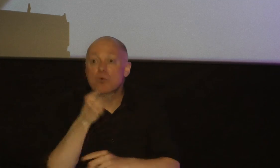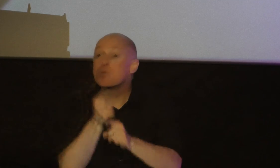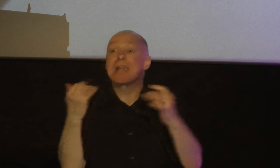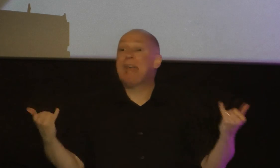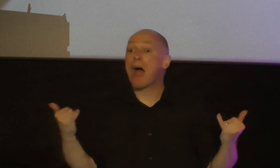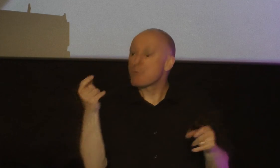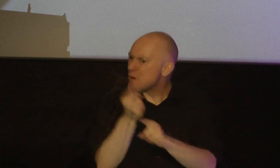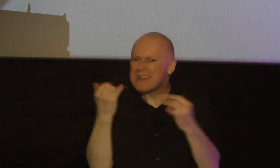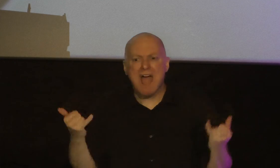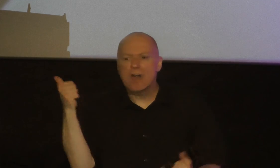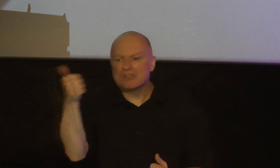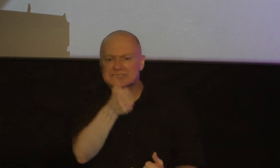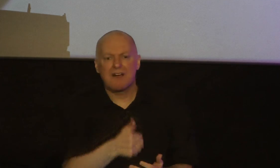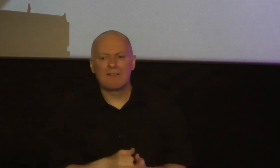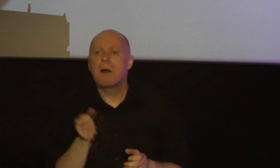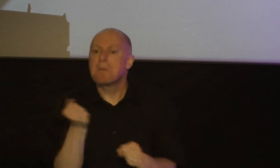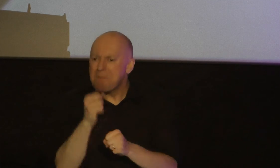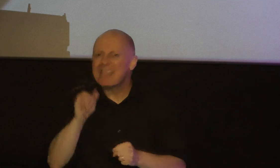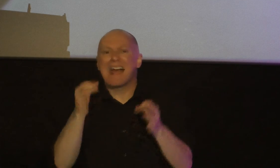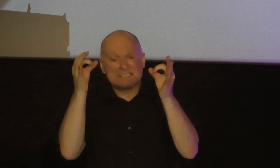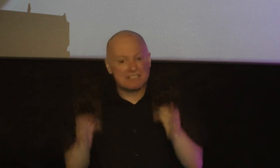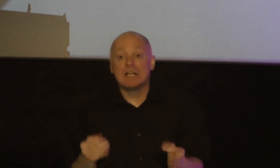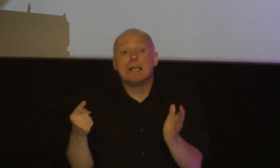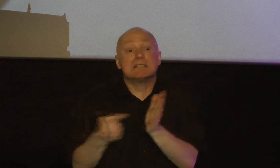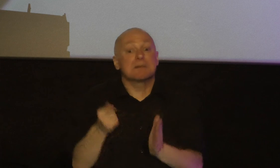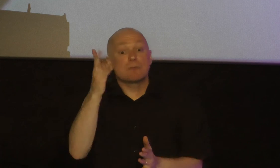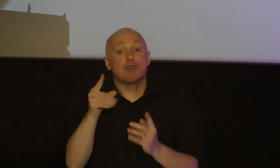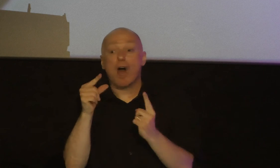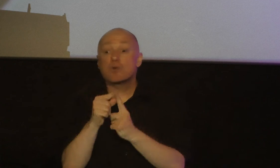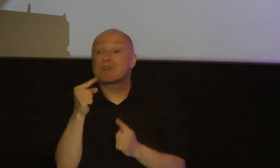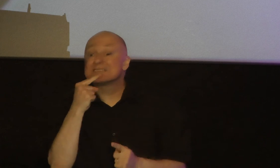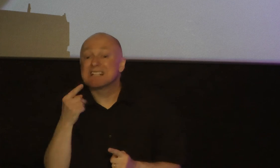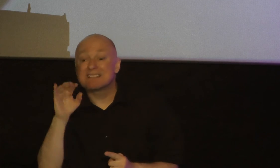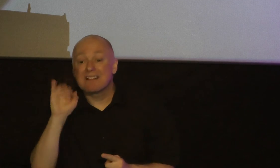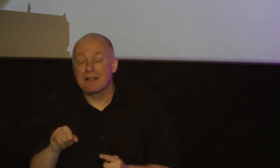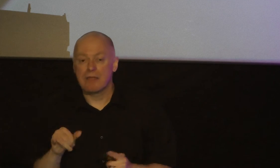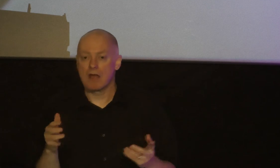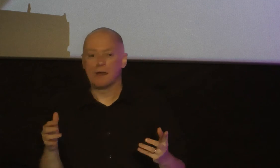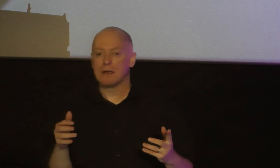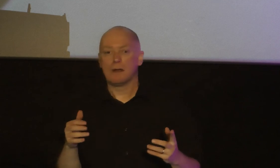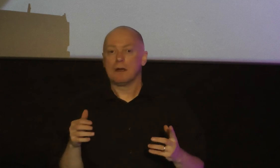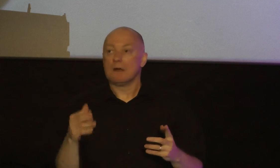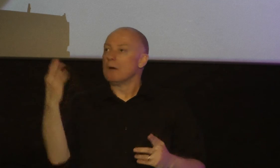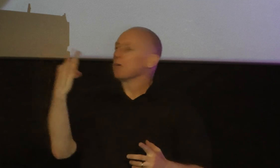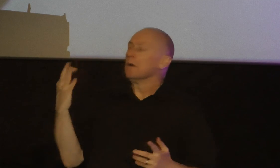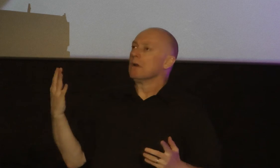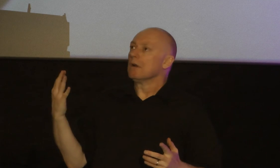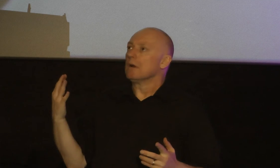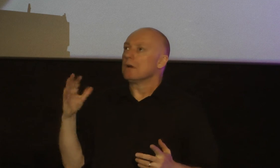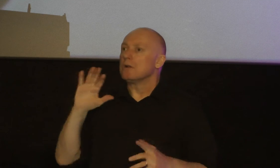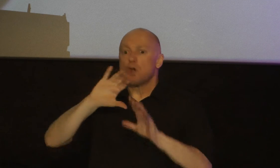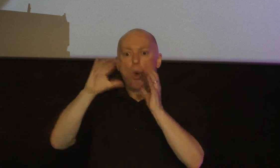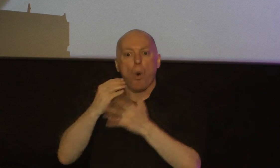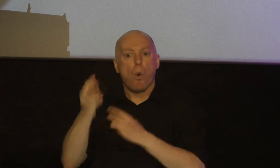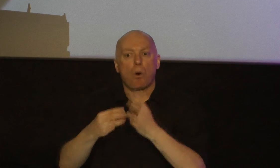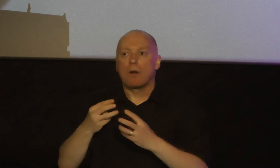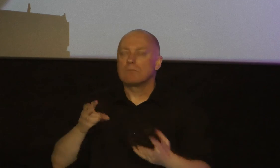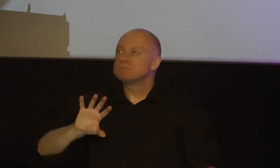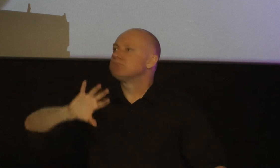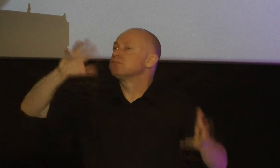would you make that decision sometimes God's word will say something that will flip your whole world upside down sometimes